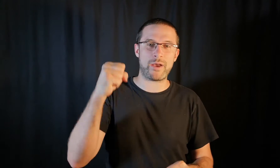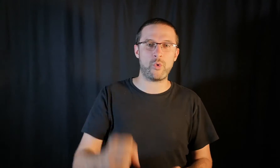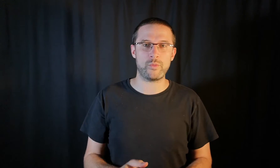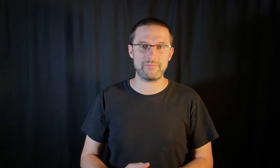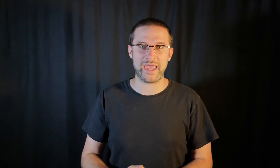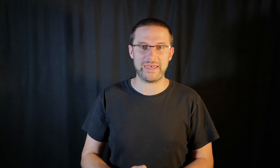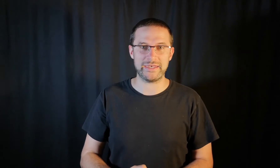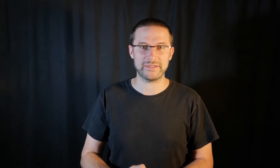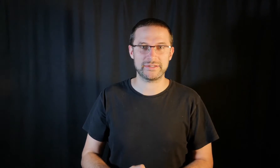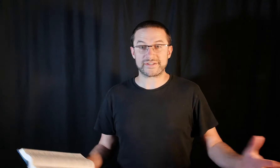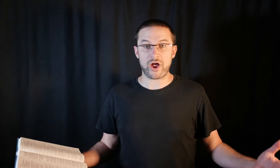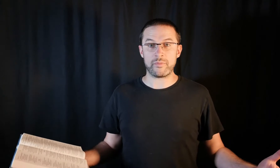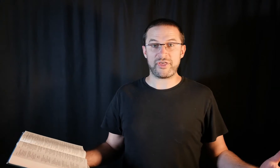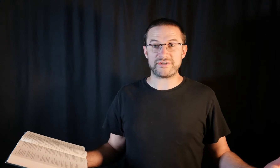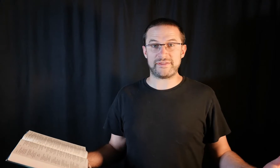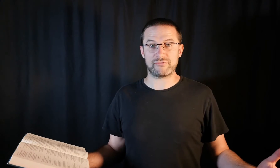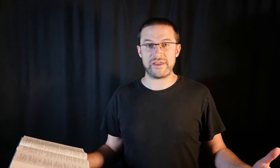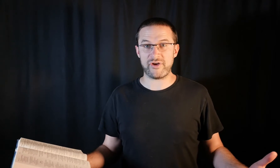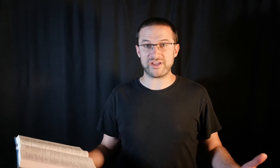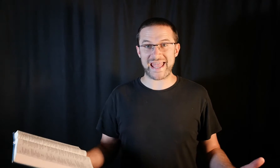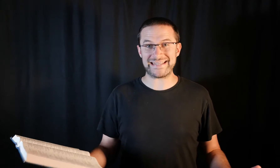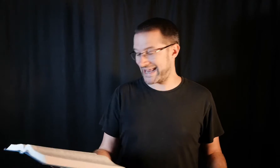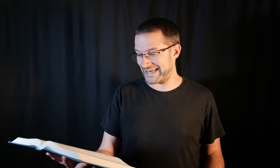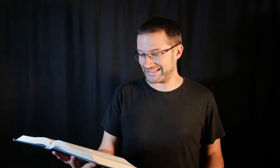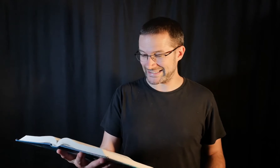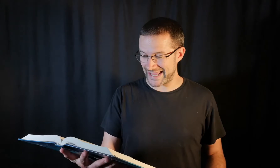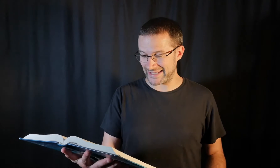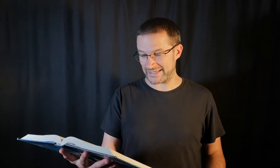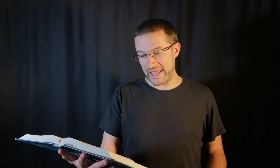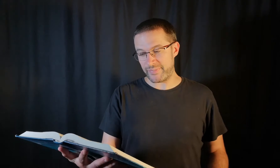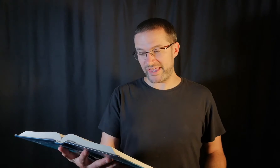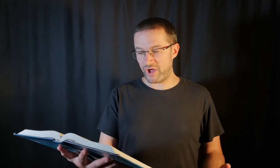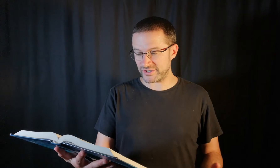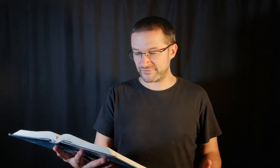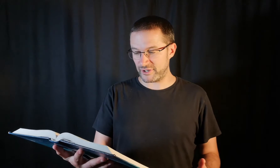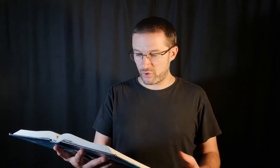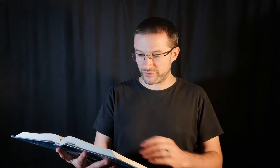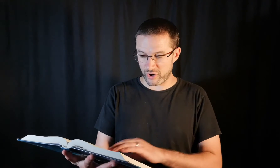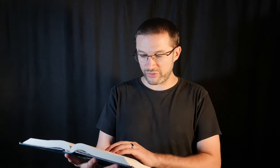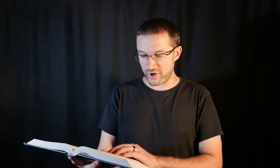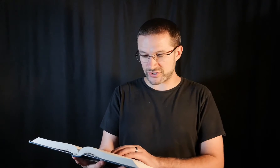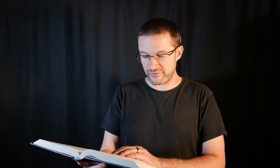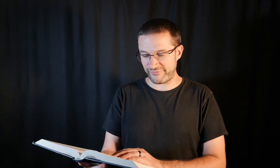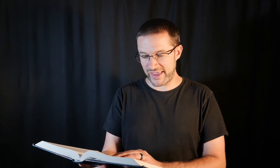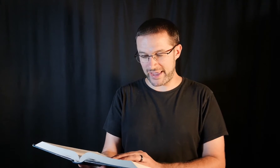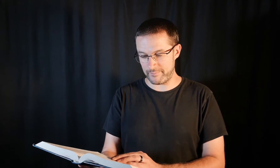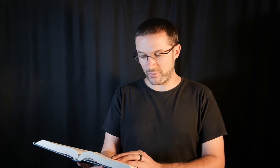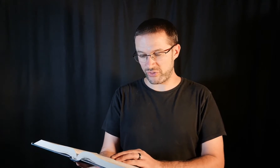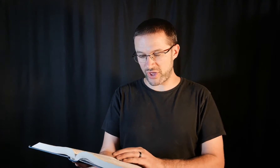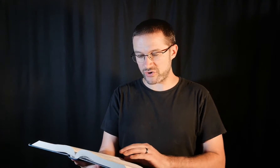what we mean? Psalm 33 verse 18 says but the eyes of the Lord are on those who fear him on those